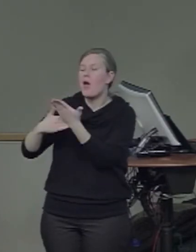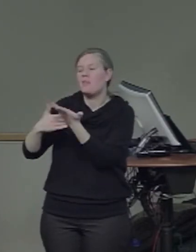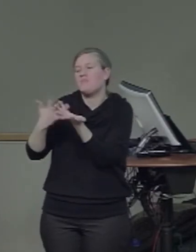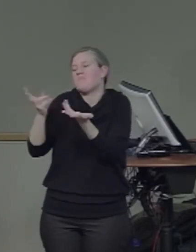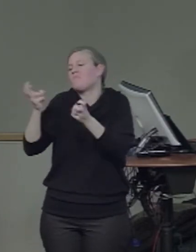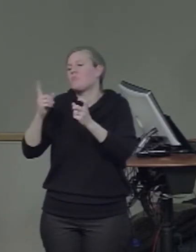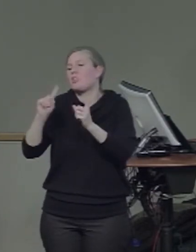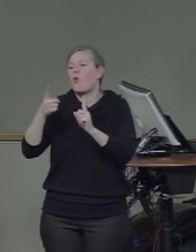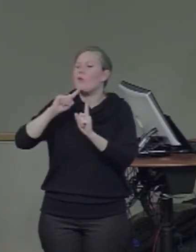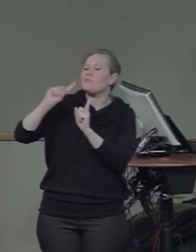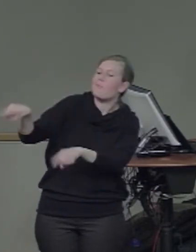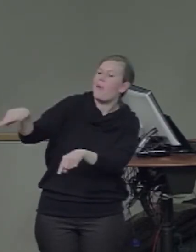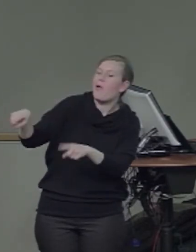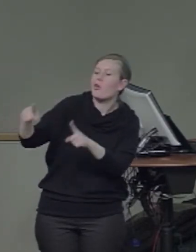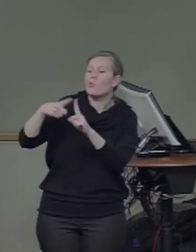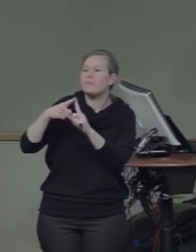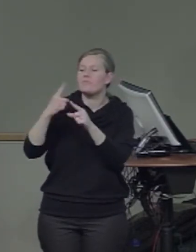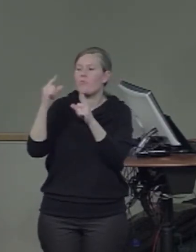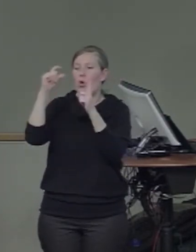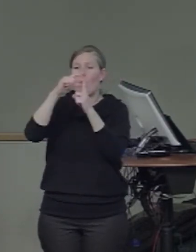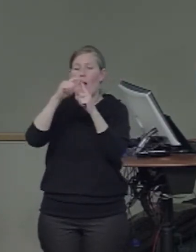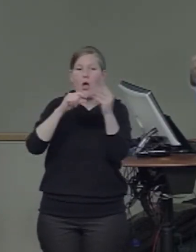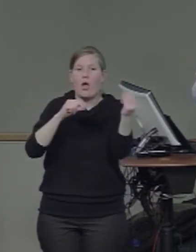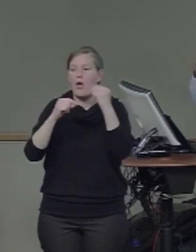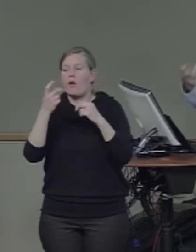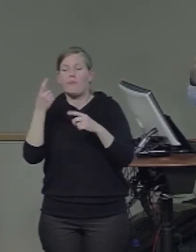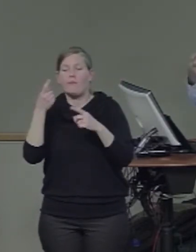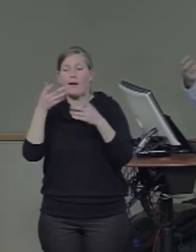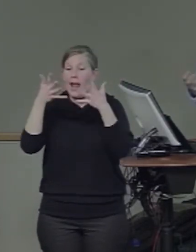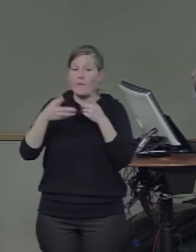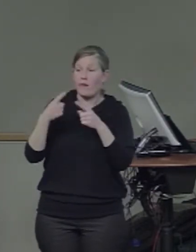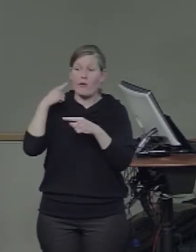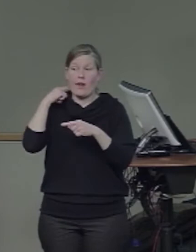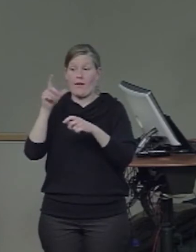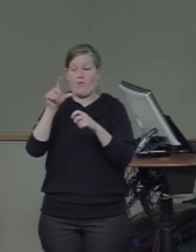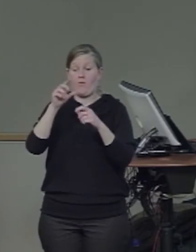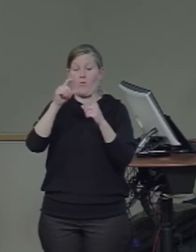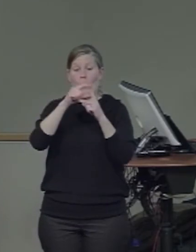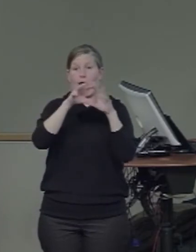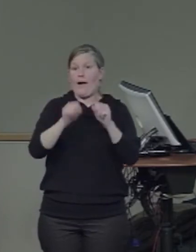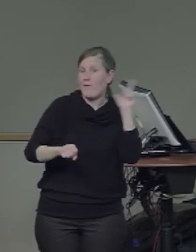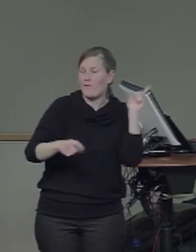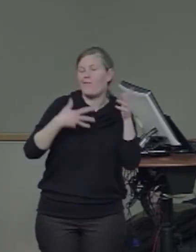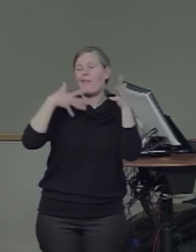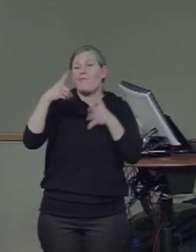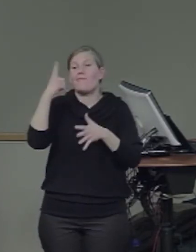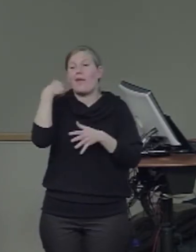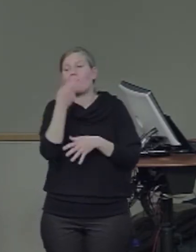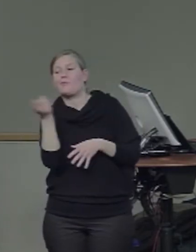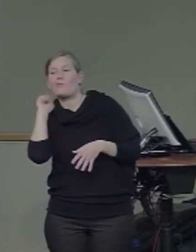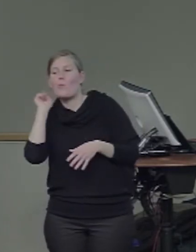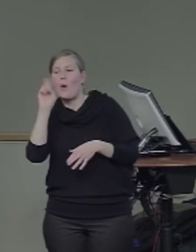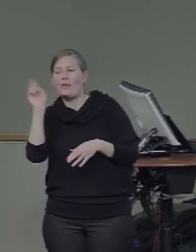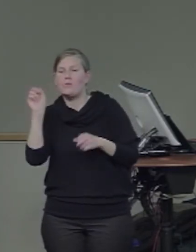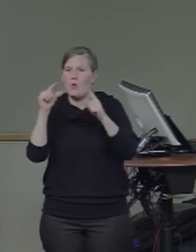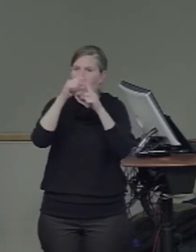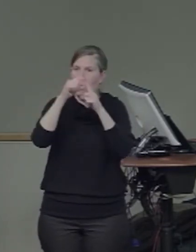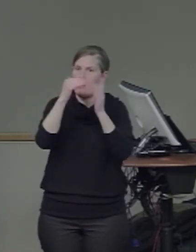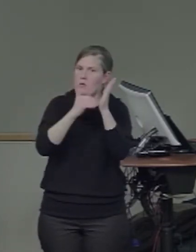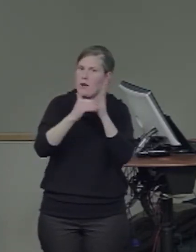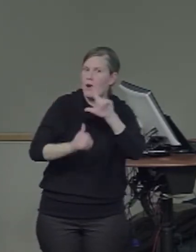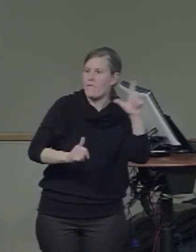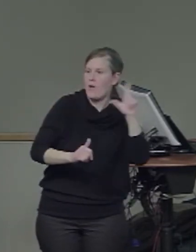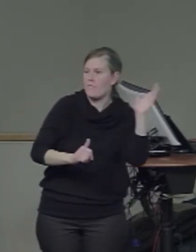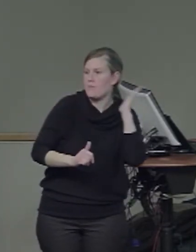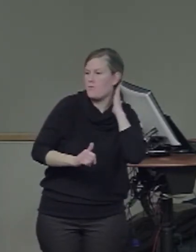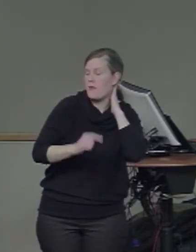That is to say, as the words become stronger and stronger in the left hemisphere, there's greater competition in